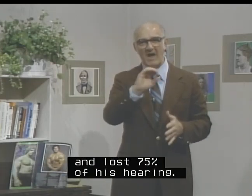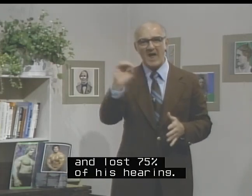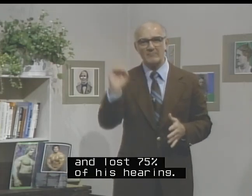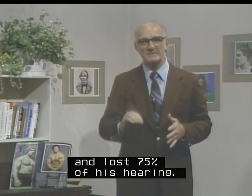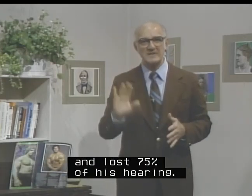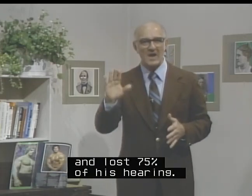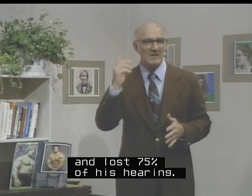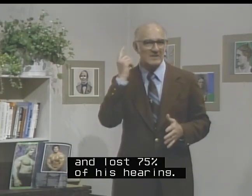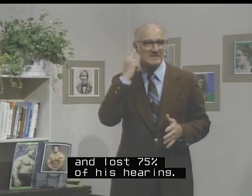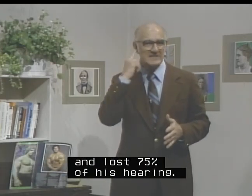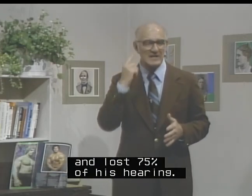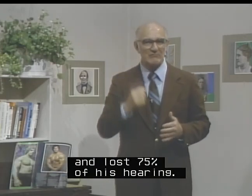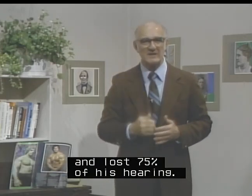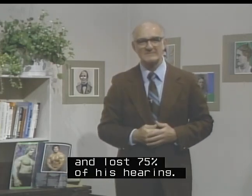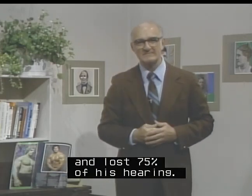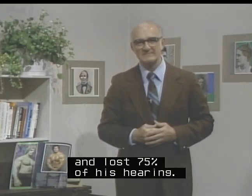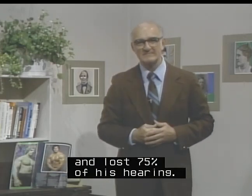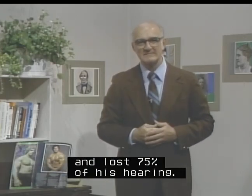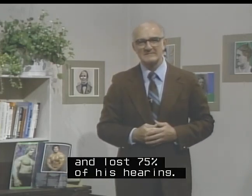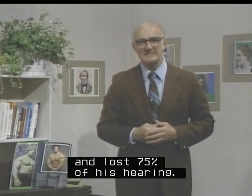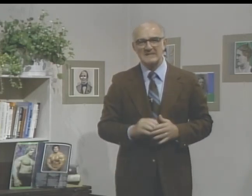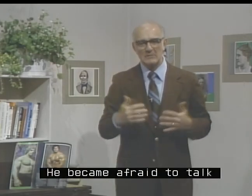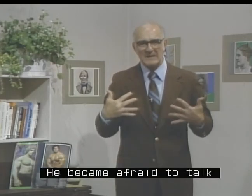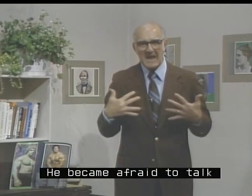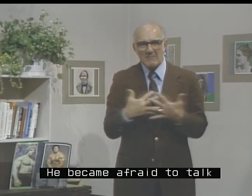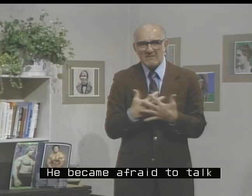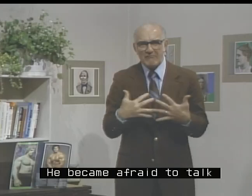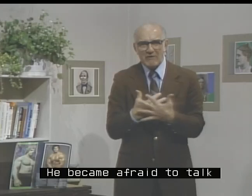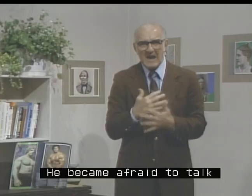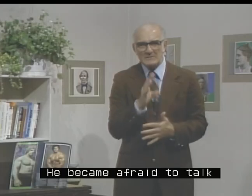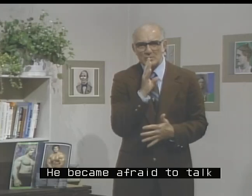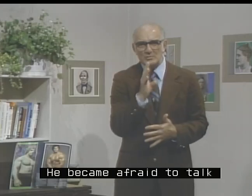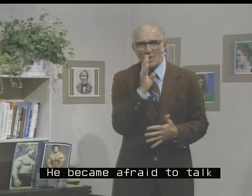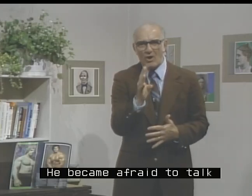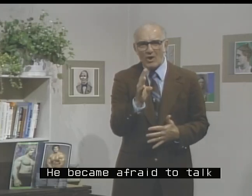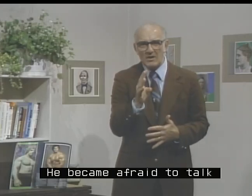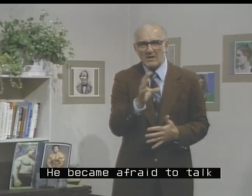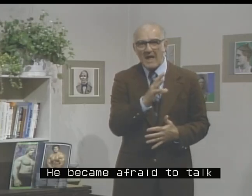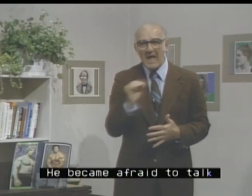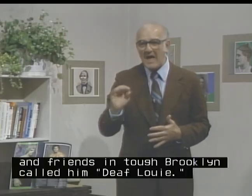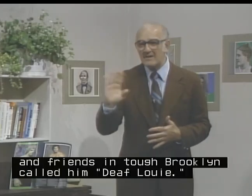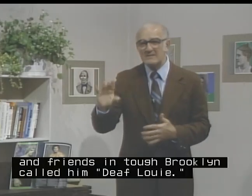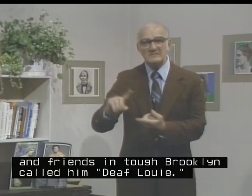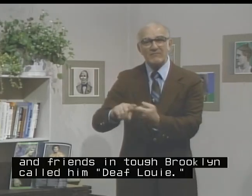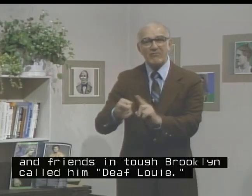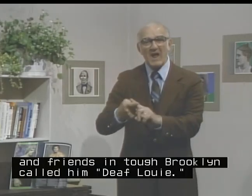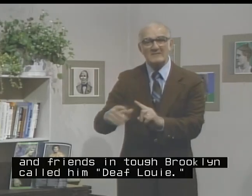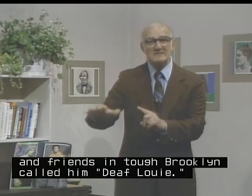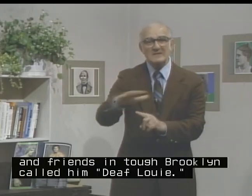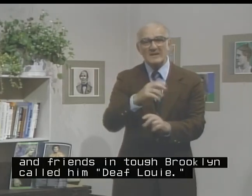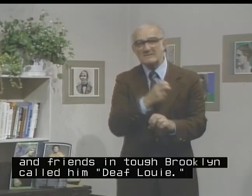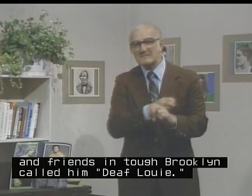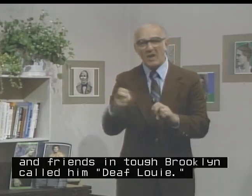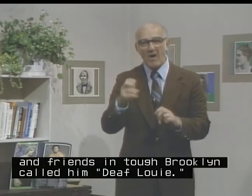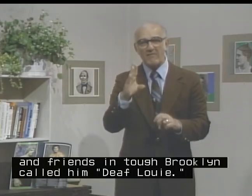% of his hearing. He became afraid to talk, and his friends in Tuff,